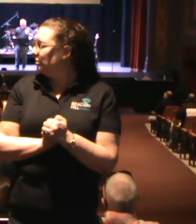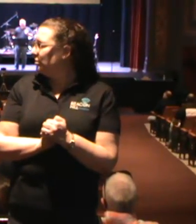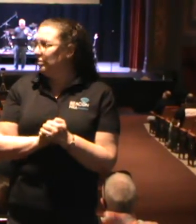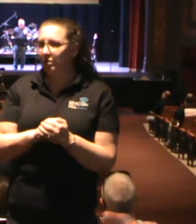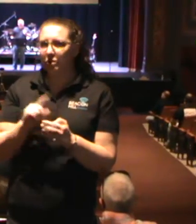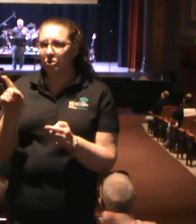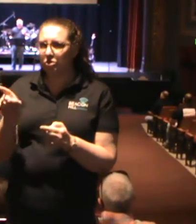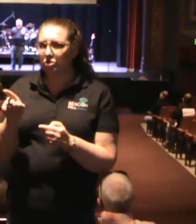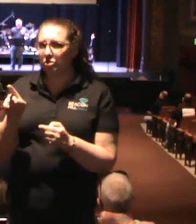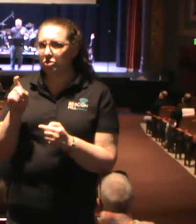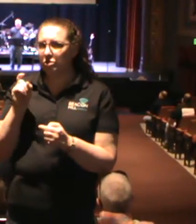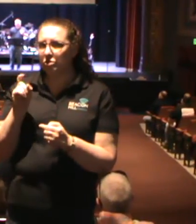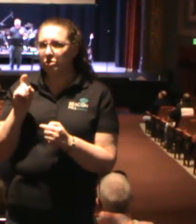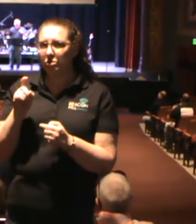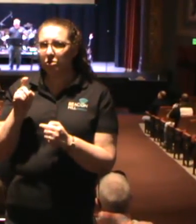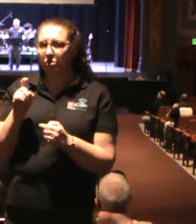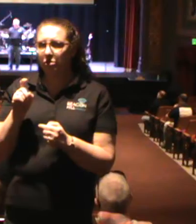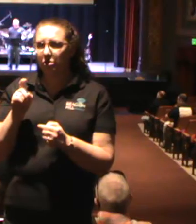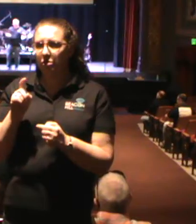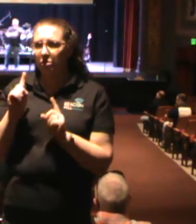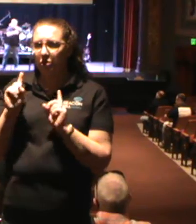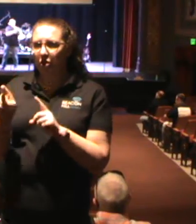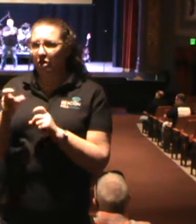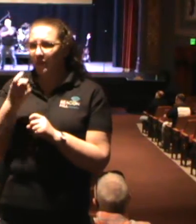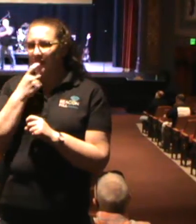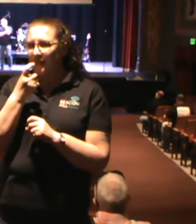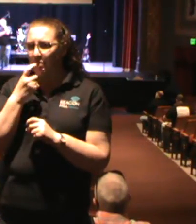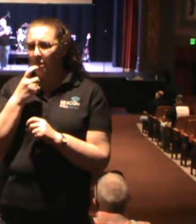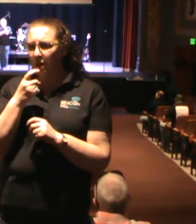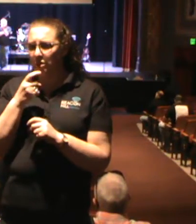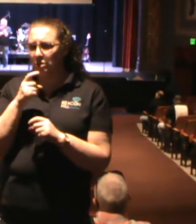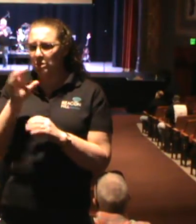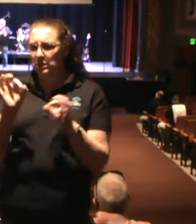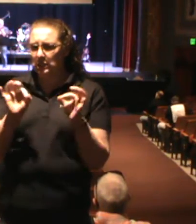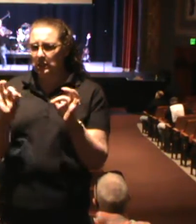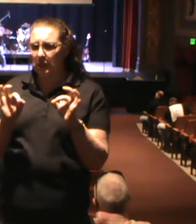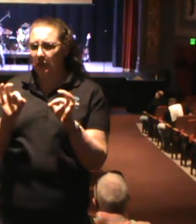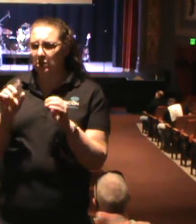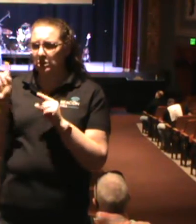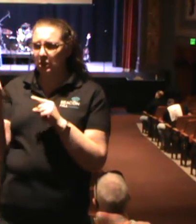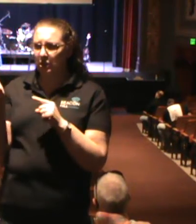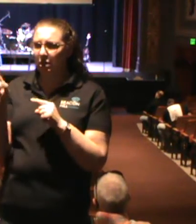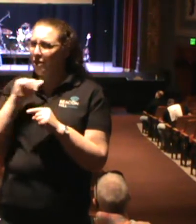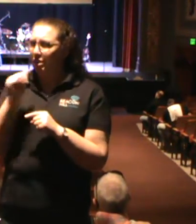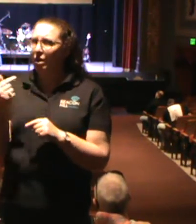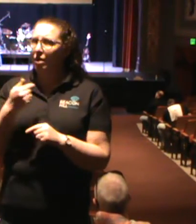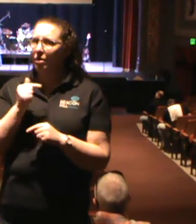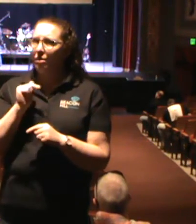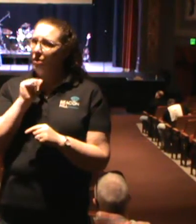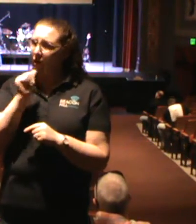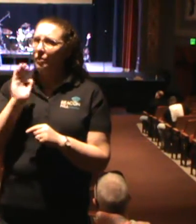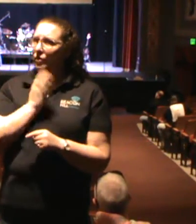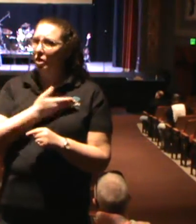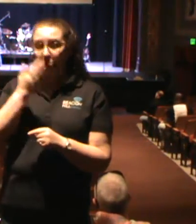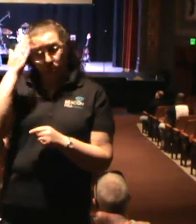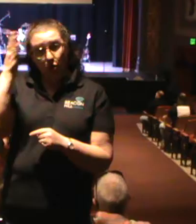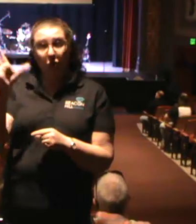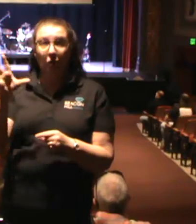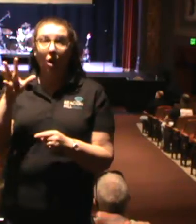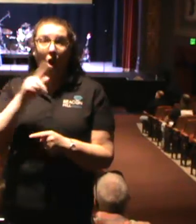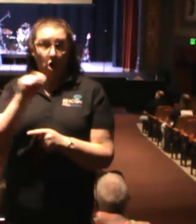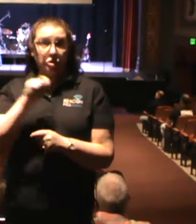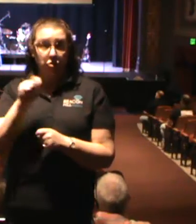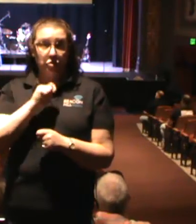No? Are they out there? No. Okay, they're supposed to put metal detectors up there. Not for us, but you know that they're having court here on Tuesday.